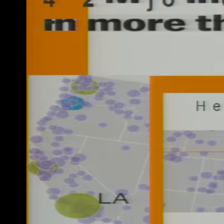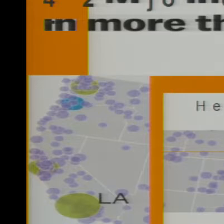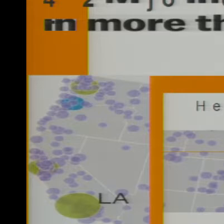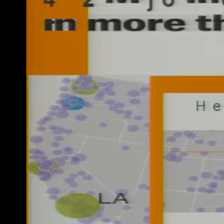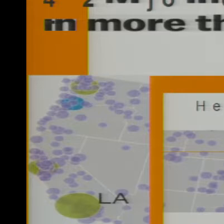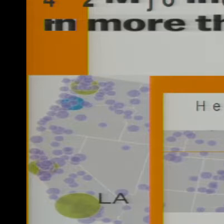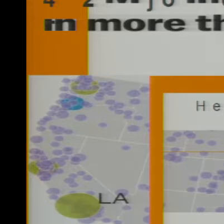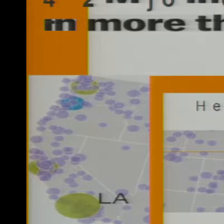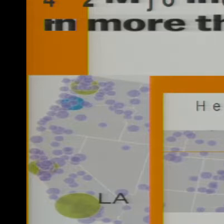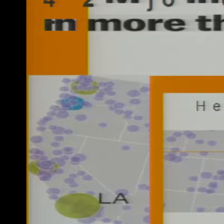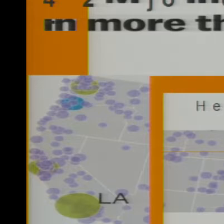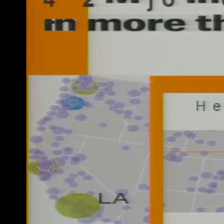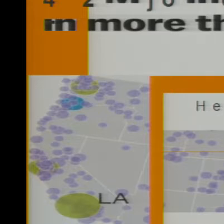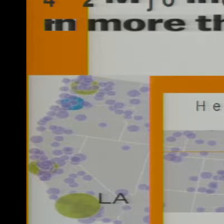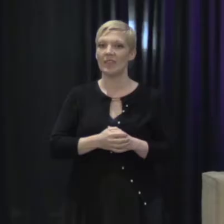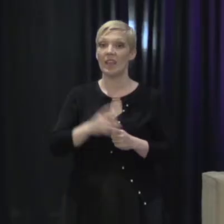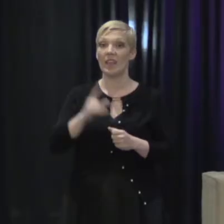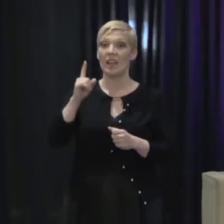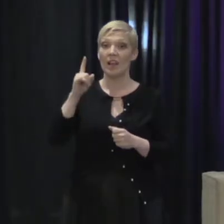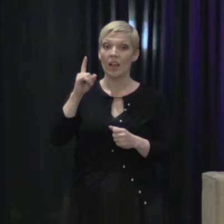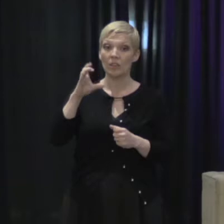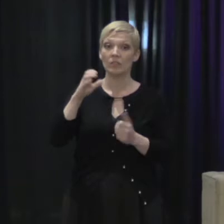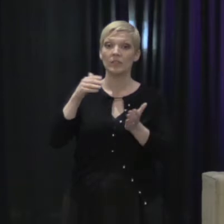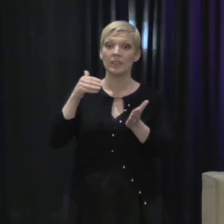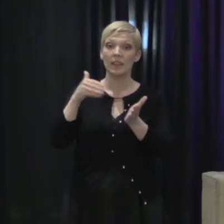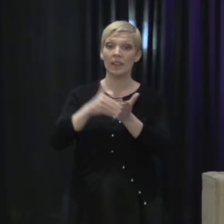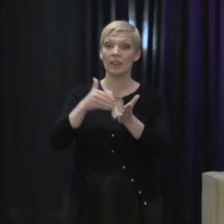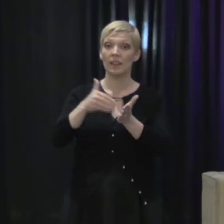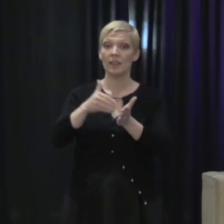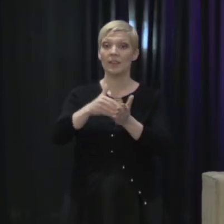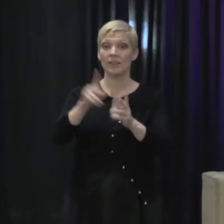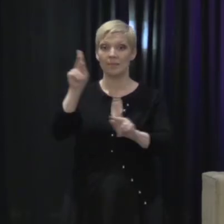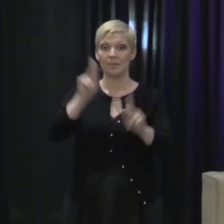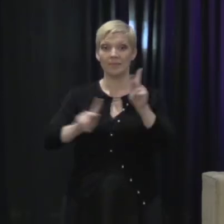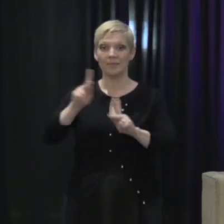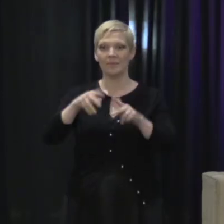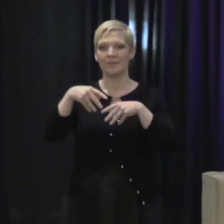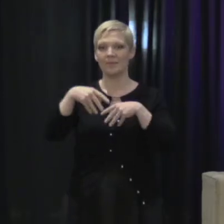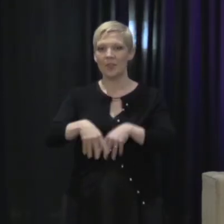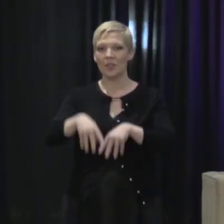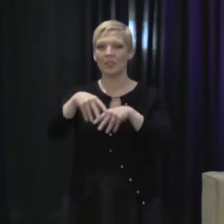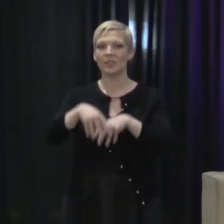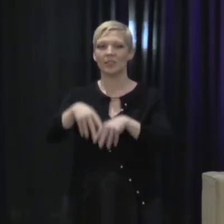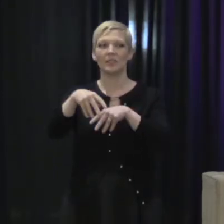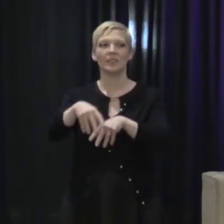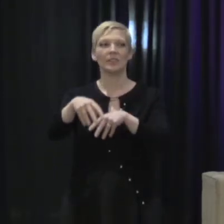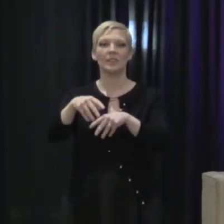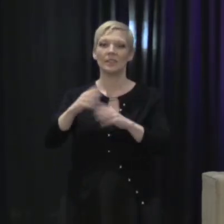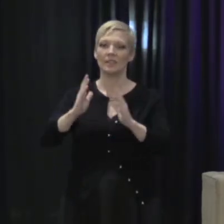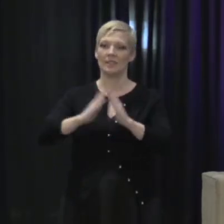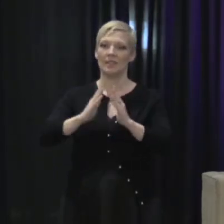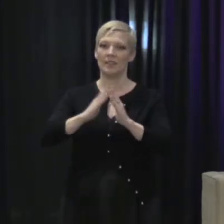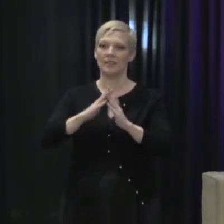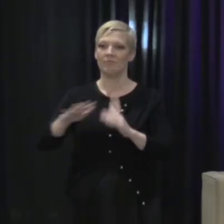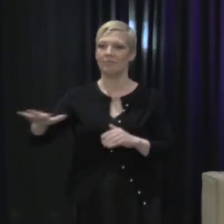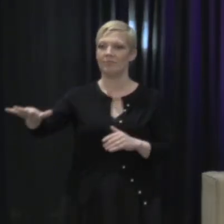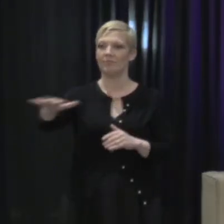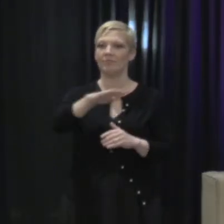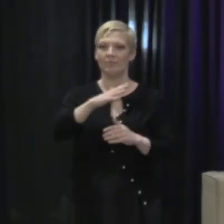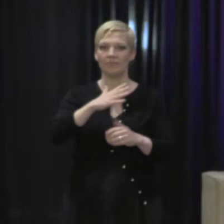hundreds of thousands of people marching in cities across the country.